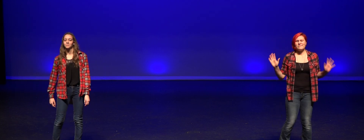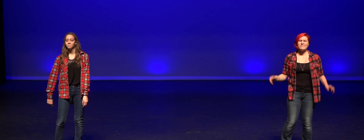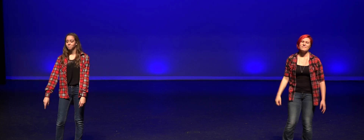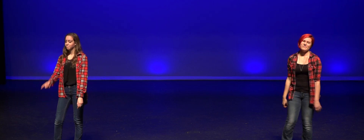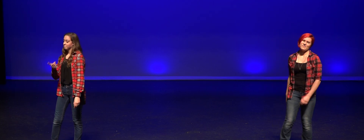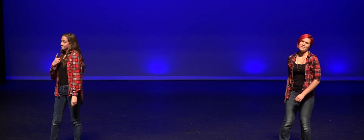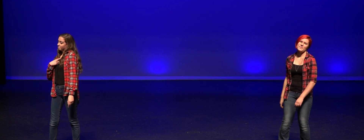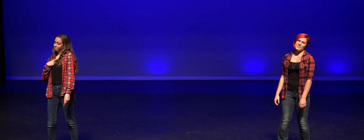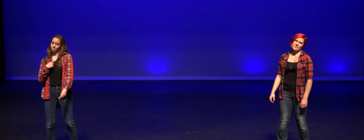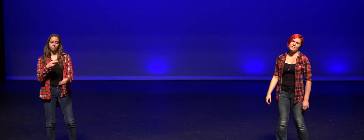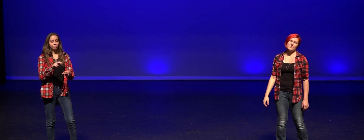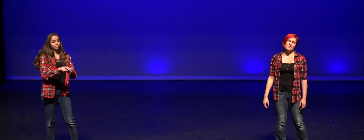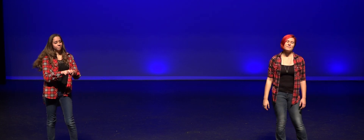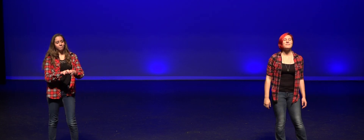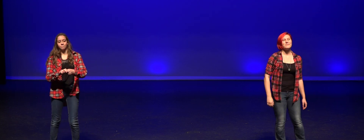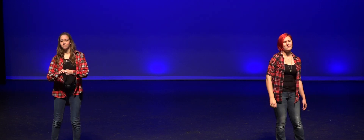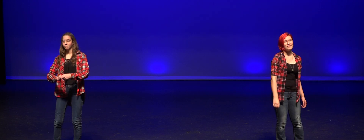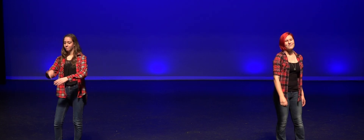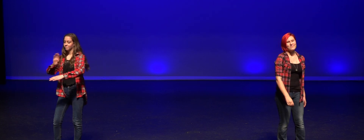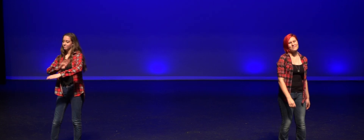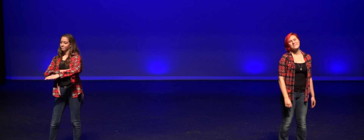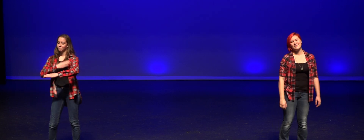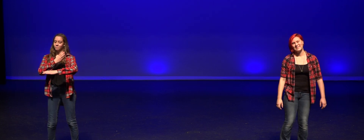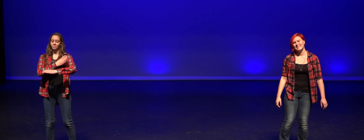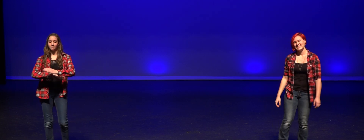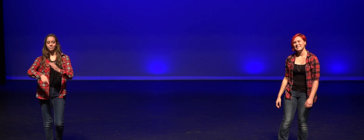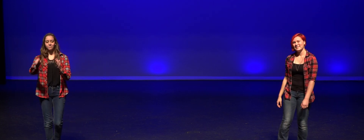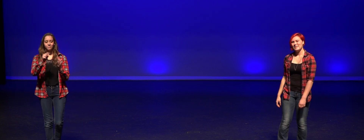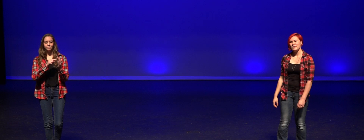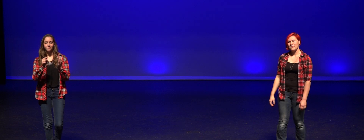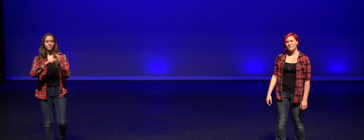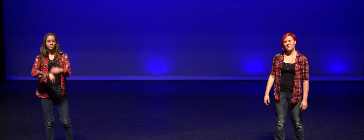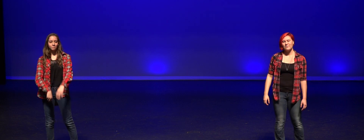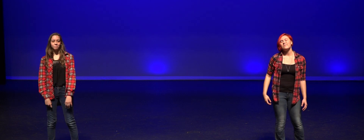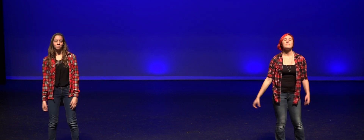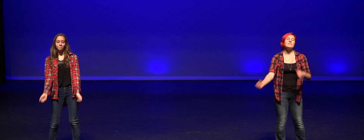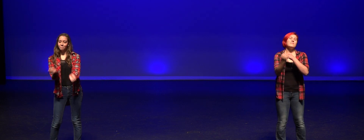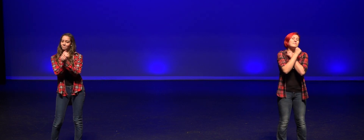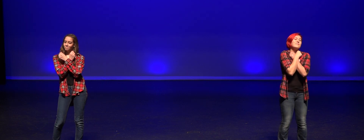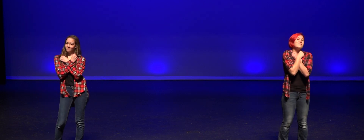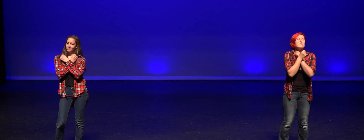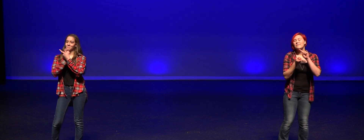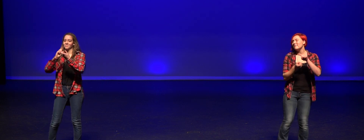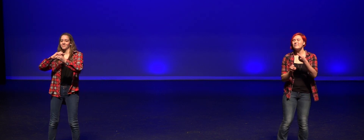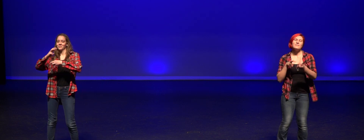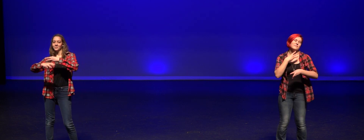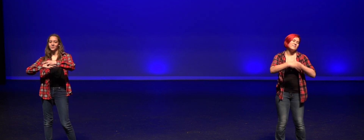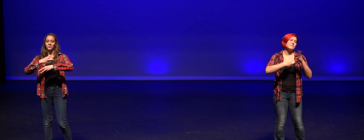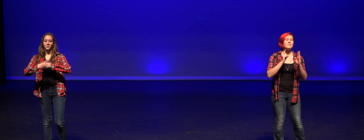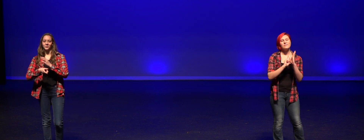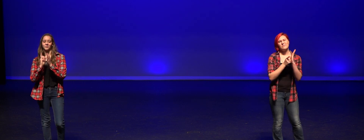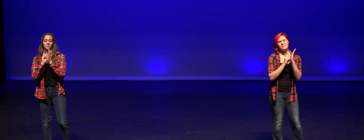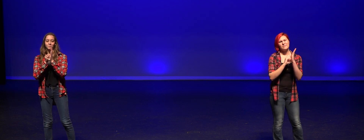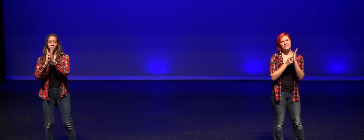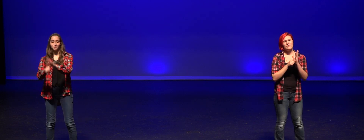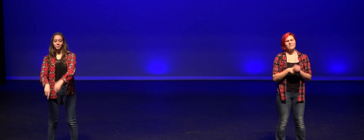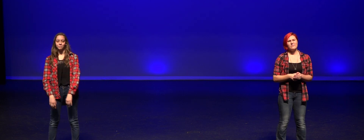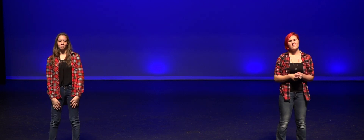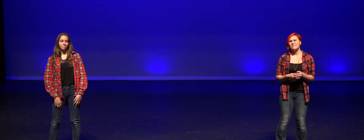But I'll be sitting here with a song that I wrote Saying love could change the world in a moment